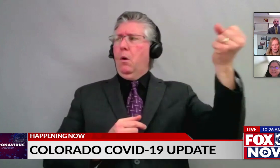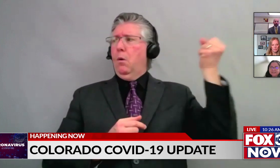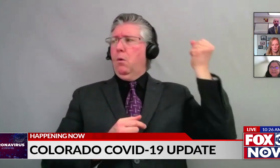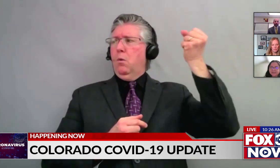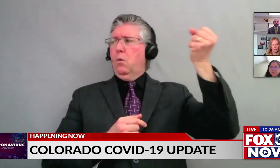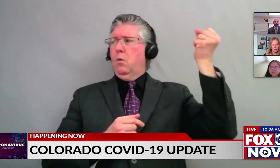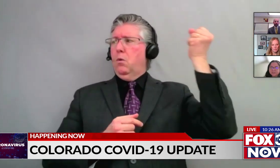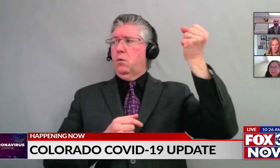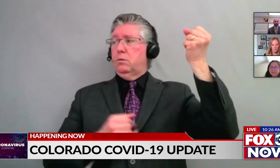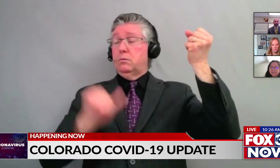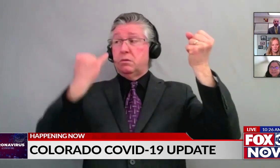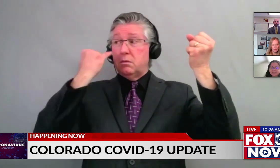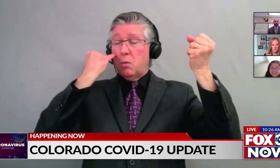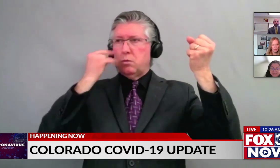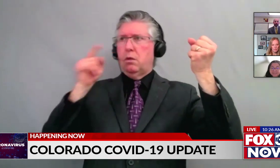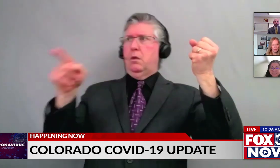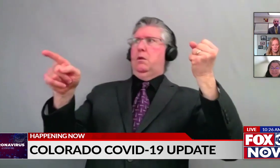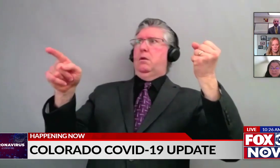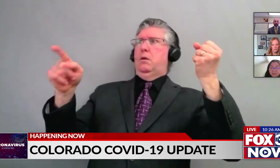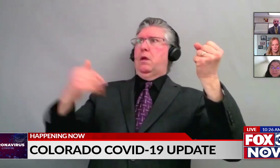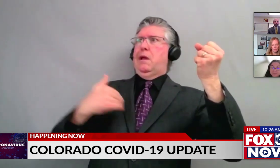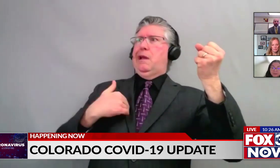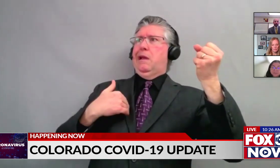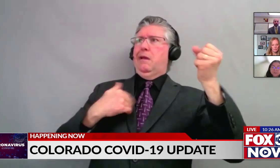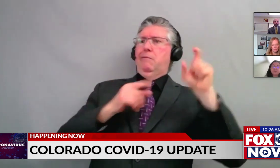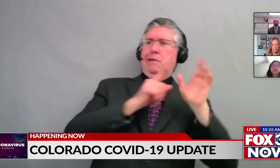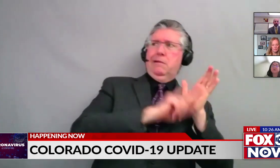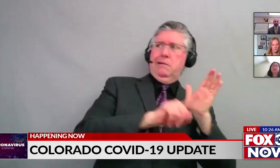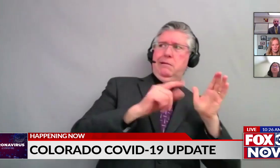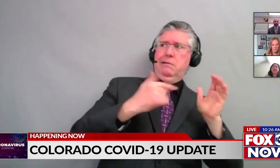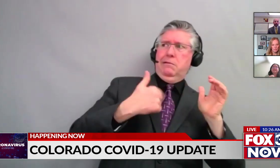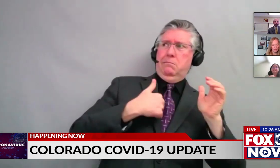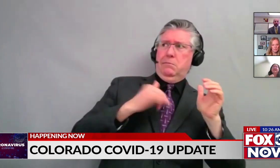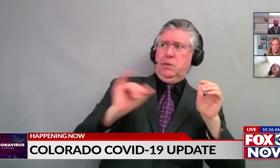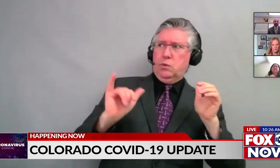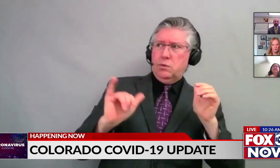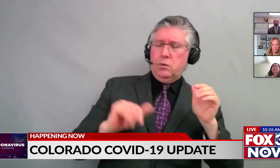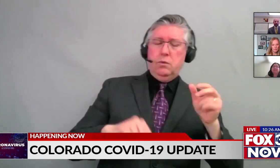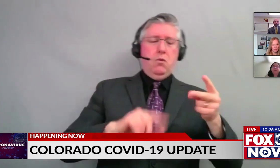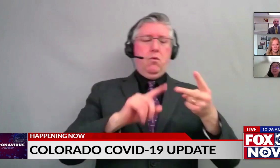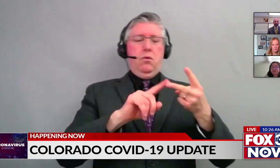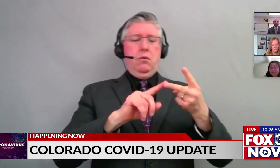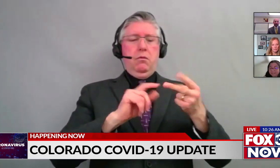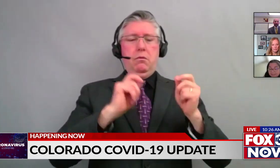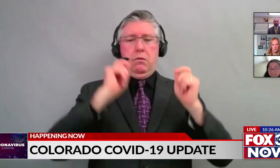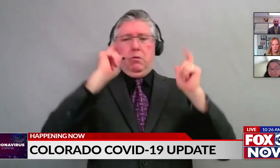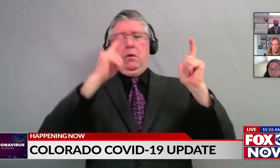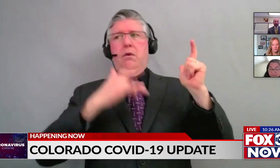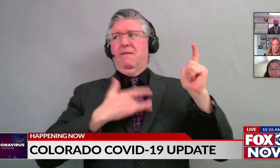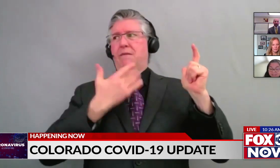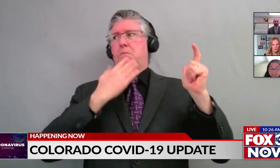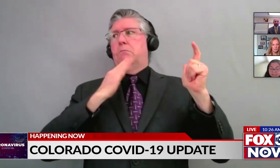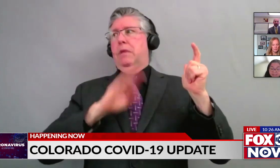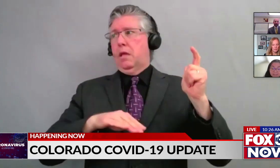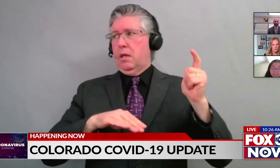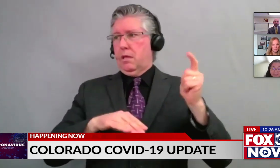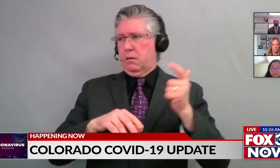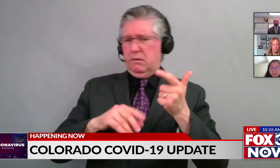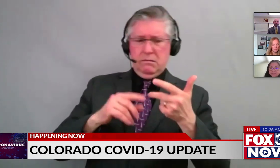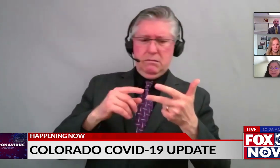have an exposure or something specific that they're trying to make sure they're negative for? Or is the idea